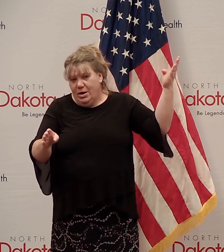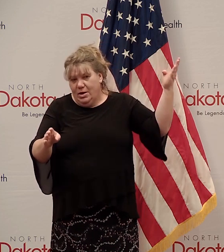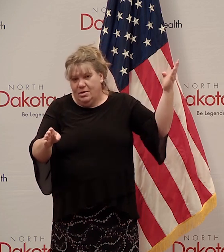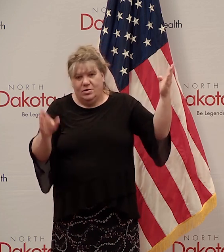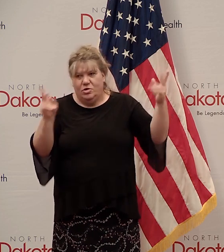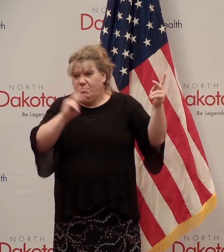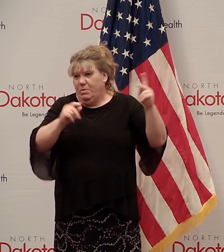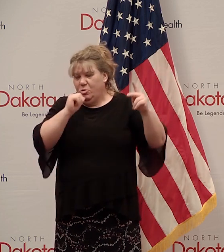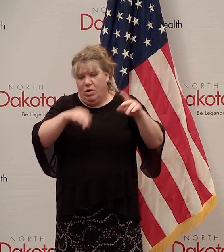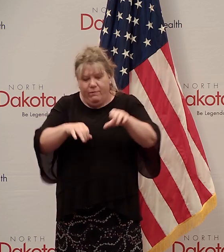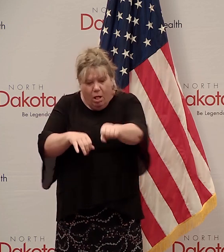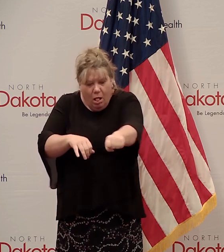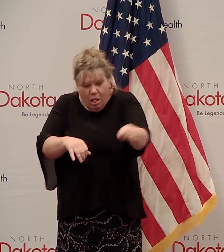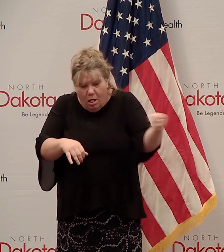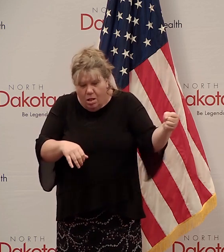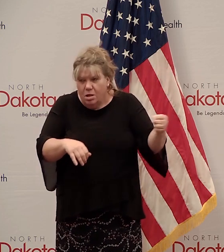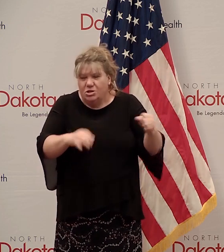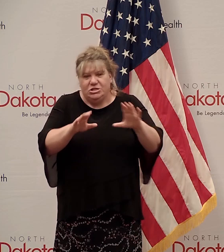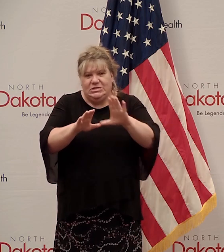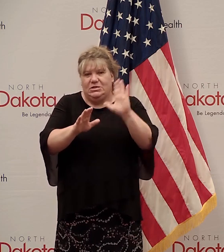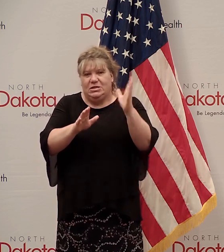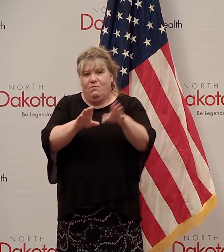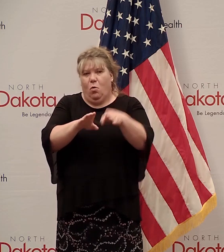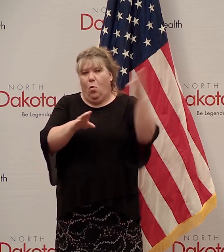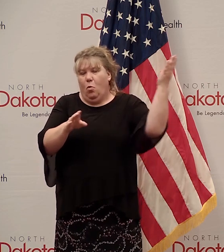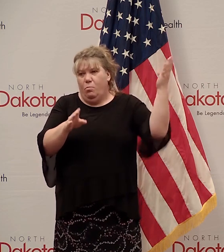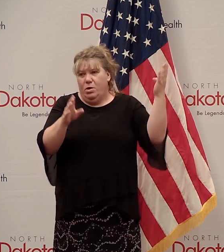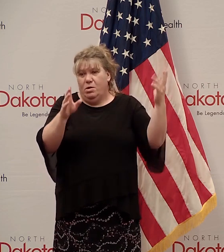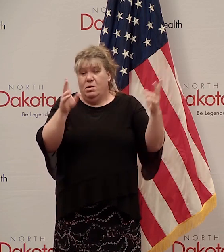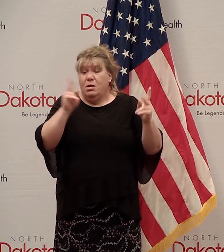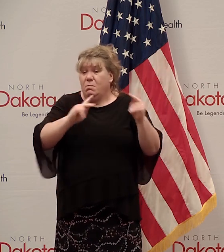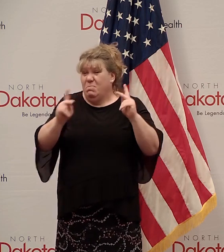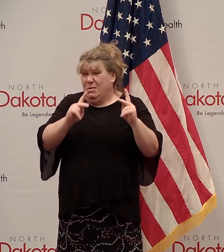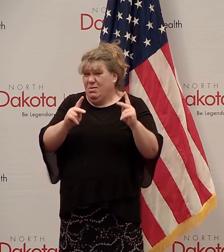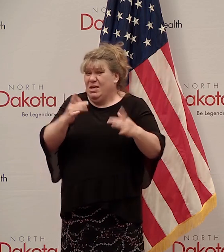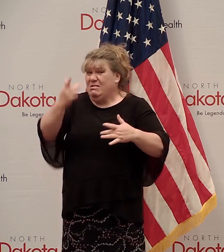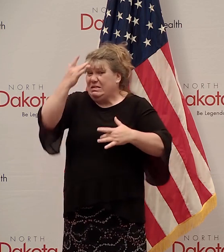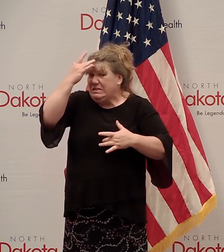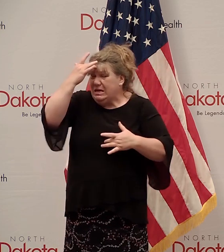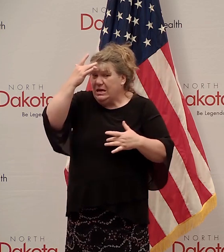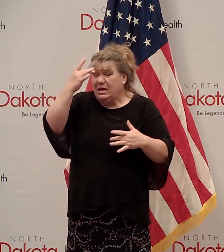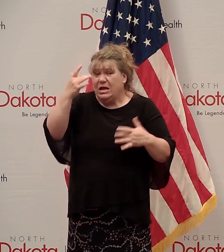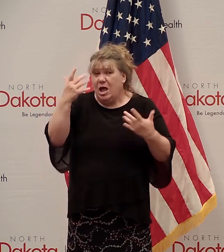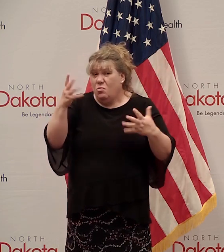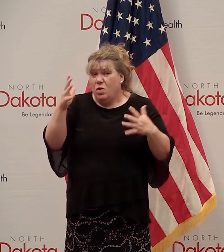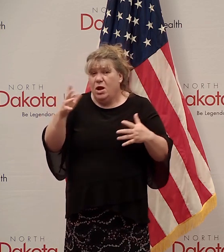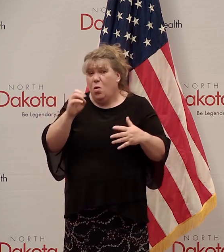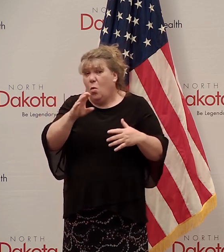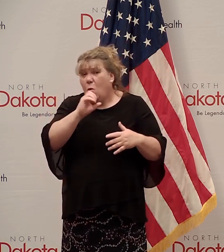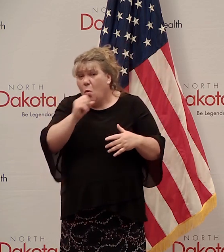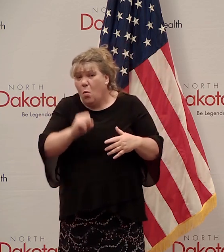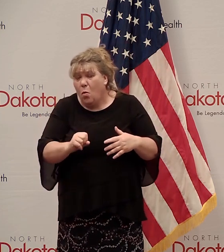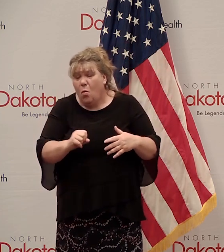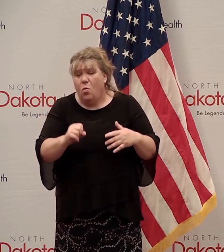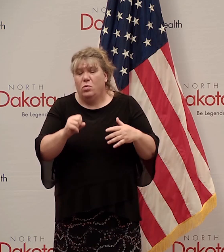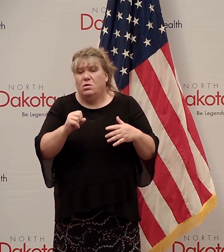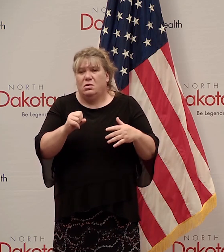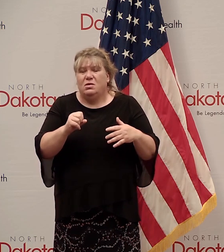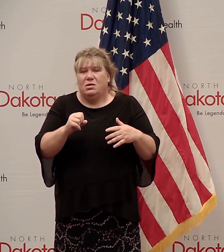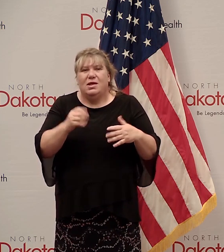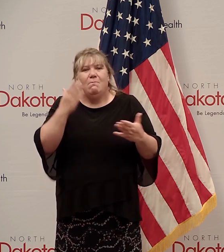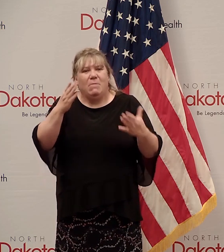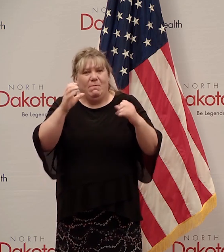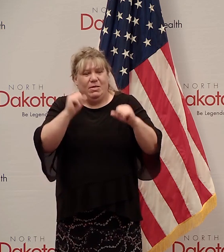all have to touch the same door handle. You know, encouraging people that are vulnerable under, you know, either age or underlying health to